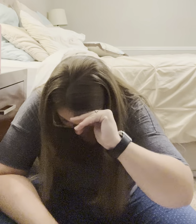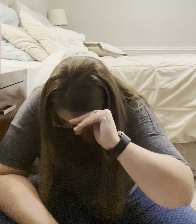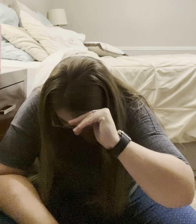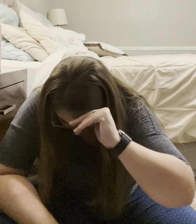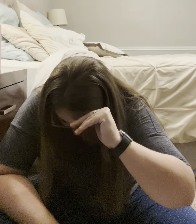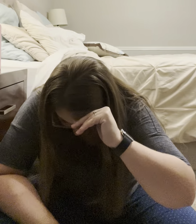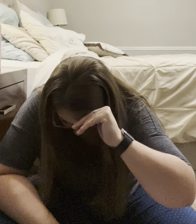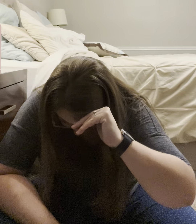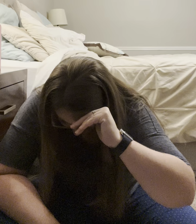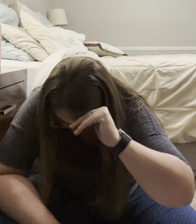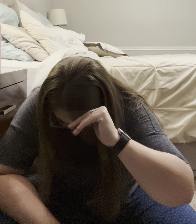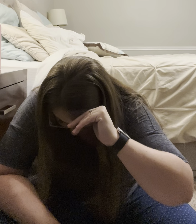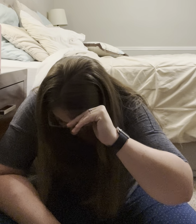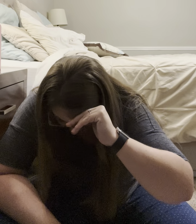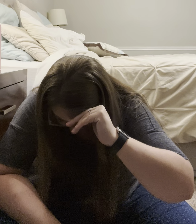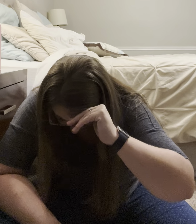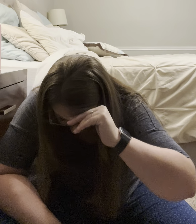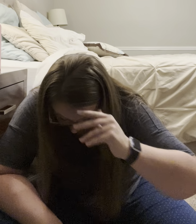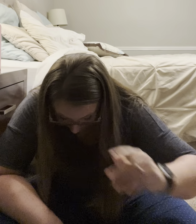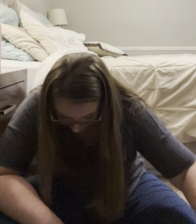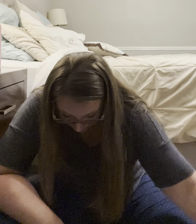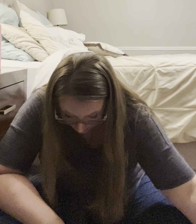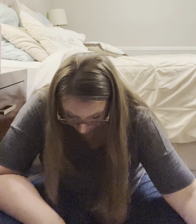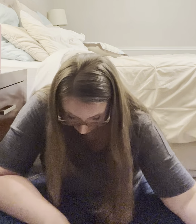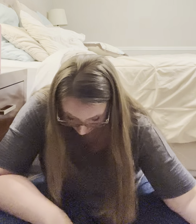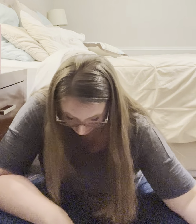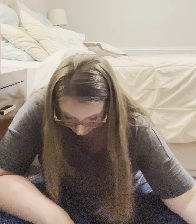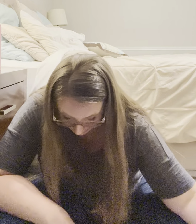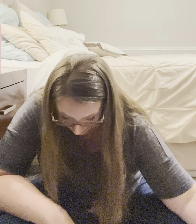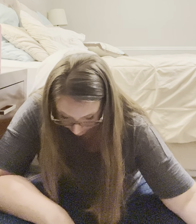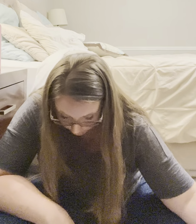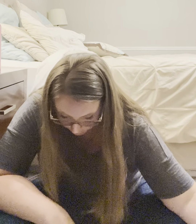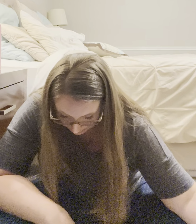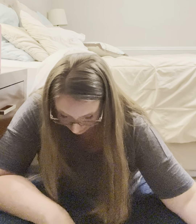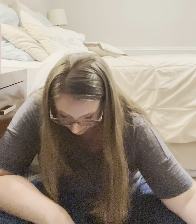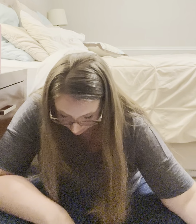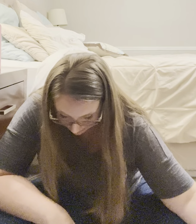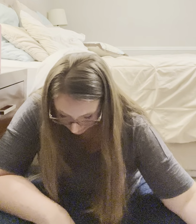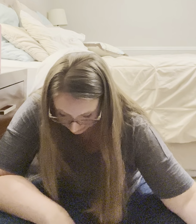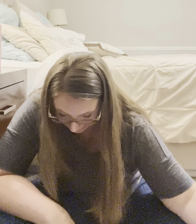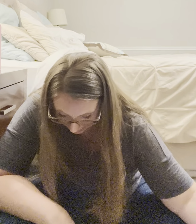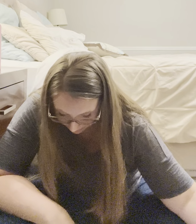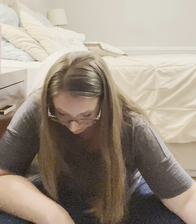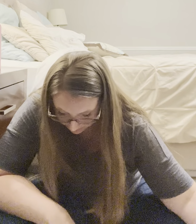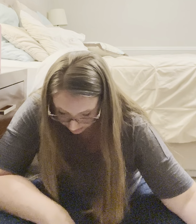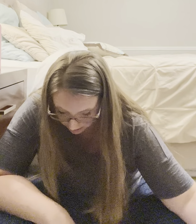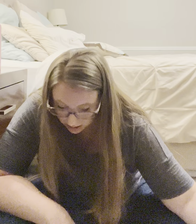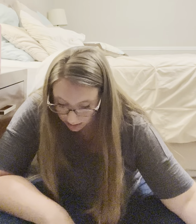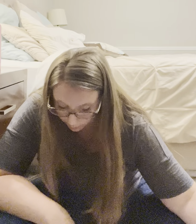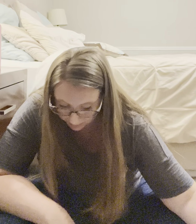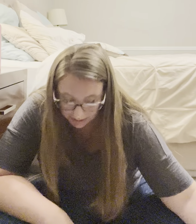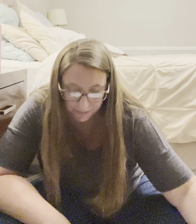You must leave early for an appointment. Me. Leave early. Me. Have. Appointment.